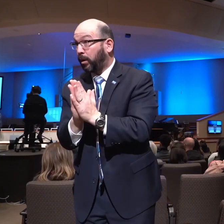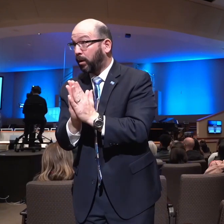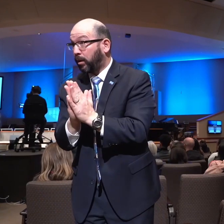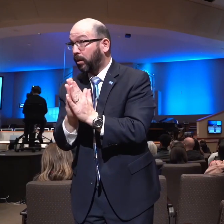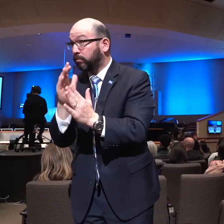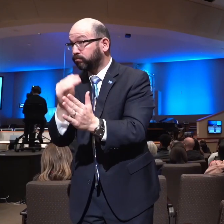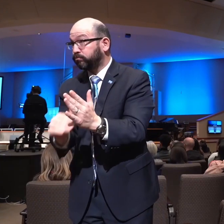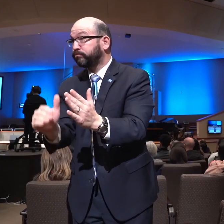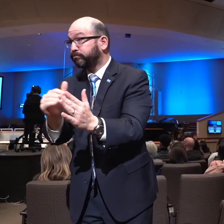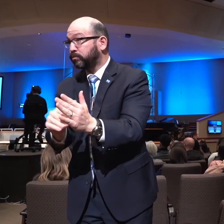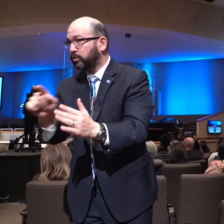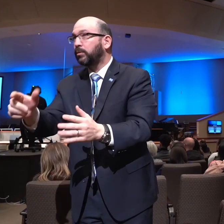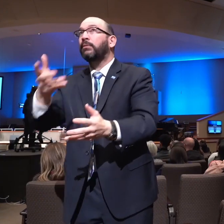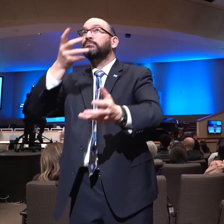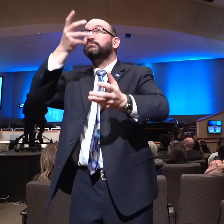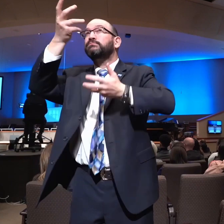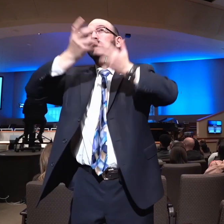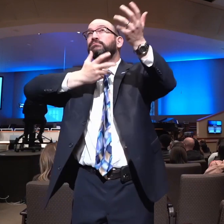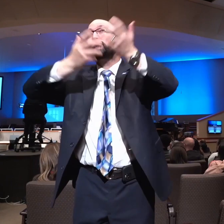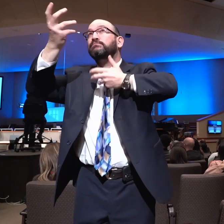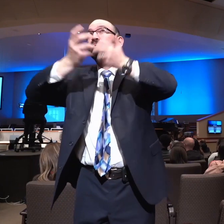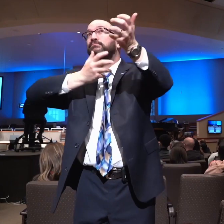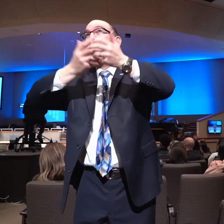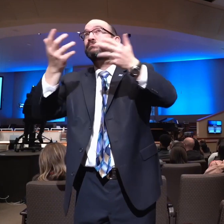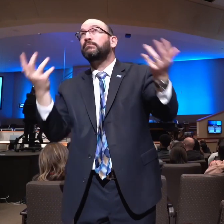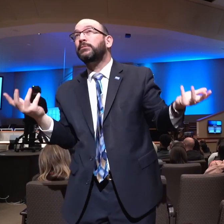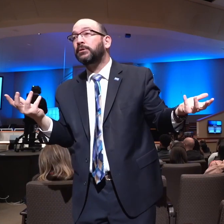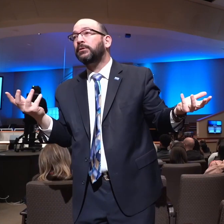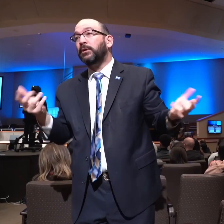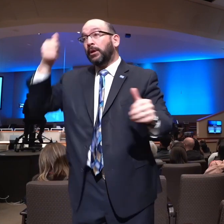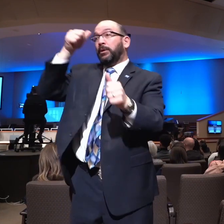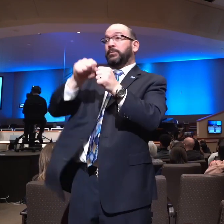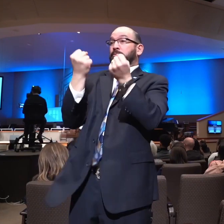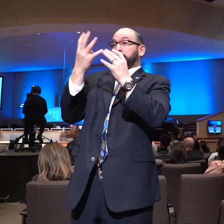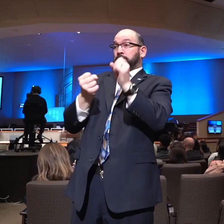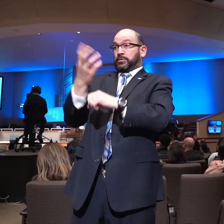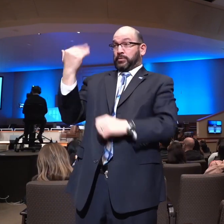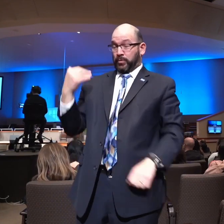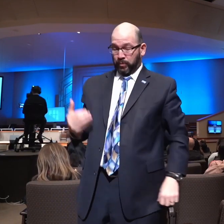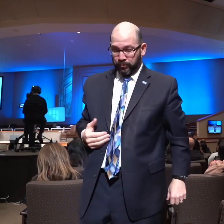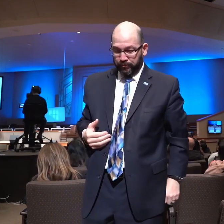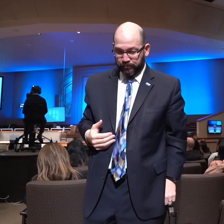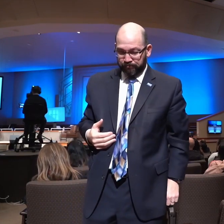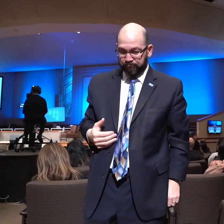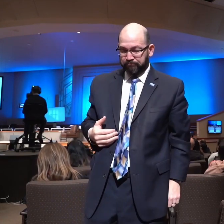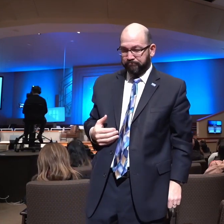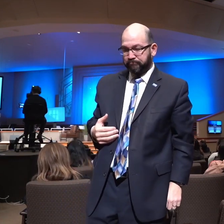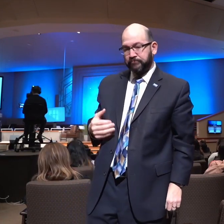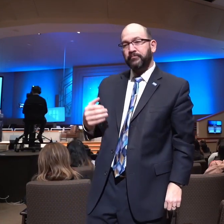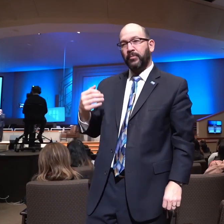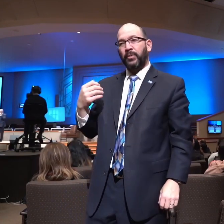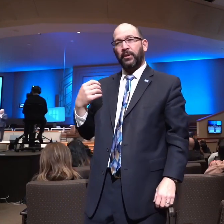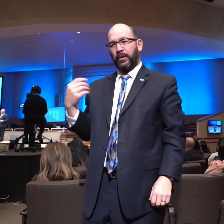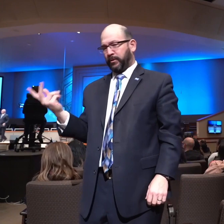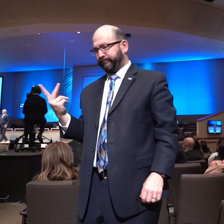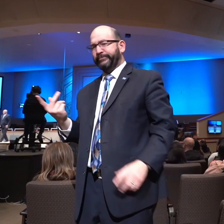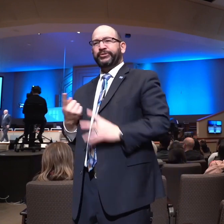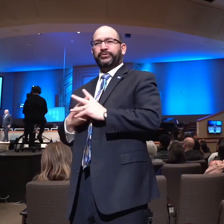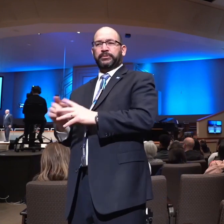Do you talk to God? I remember years ago, we were just getting going in the ministry here, and